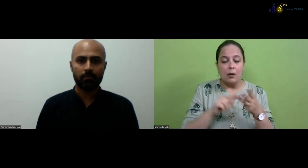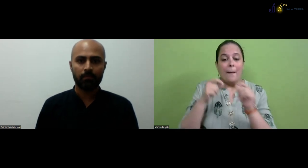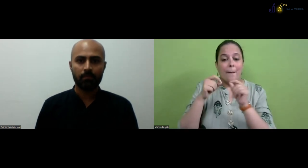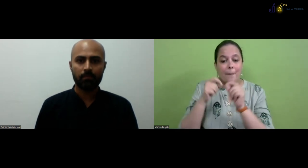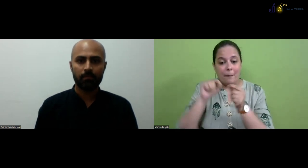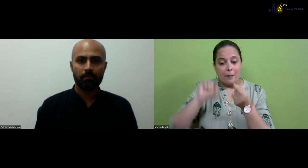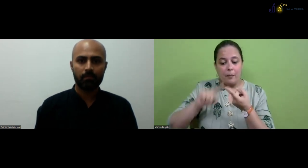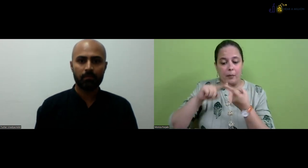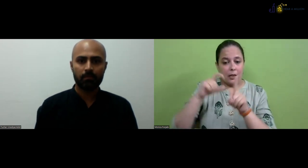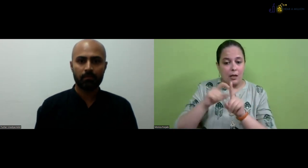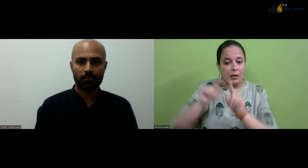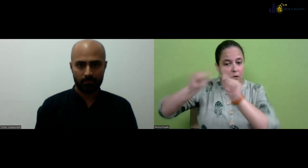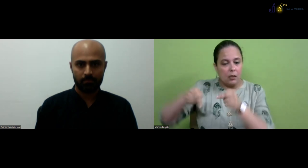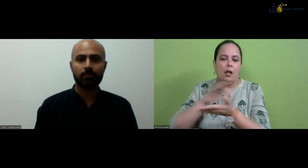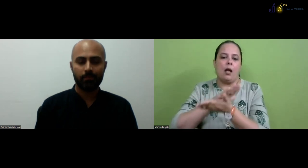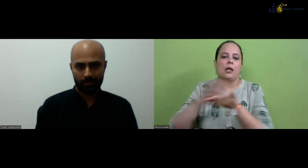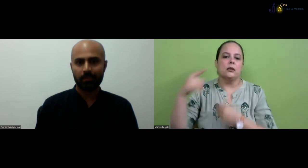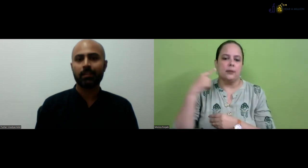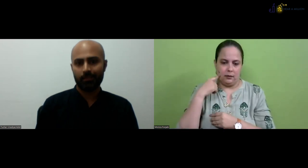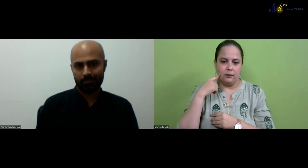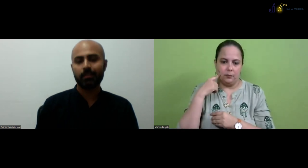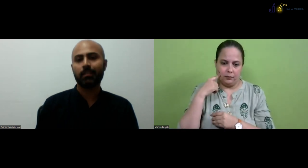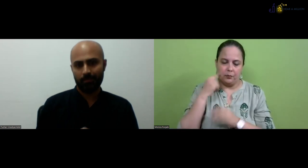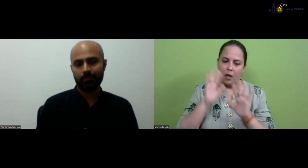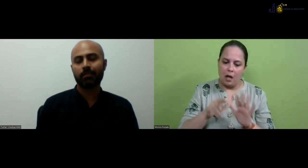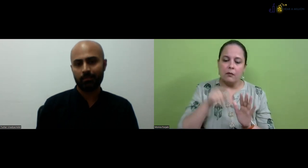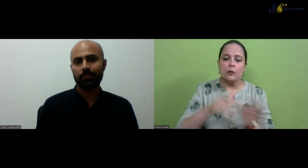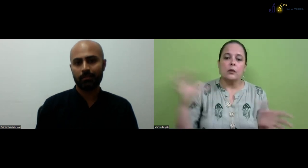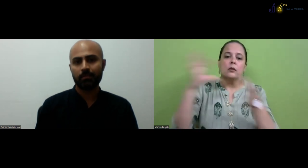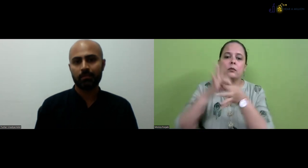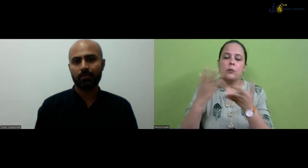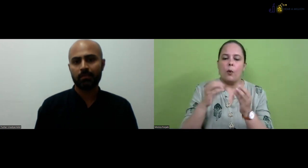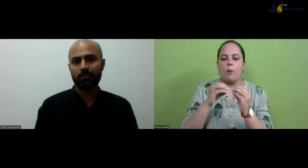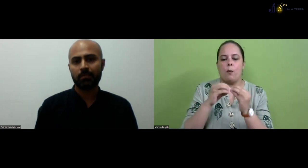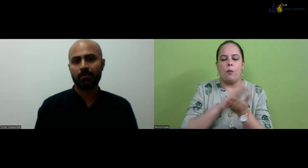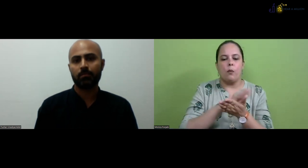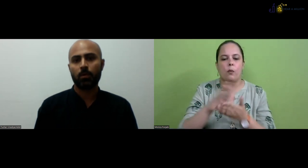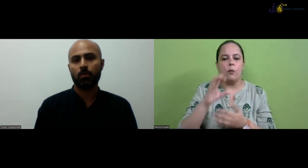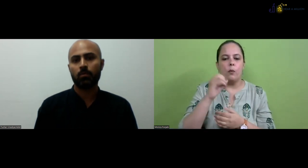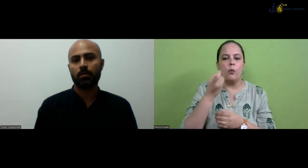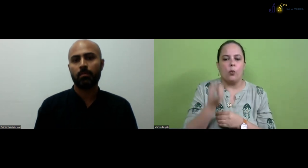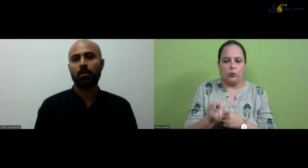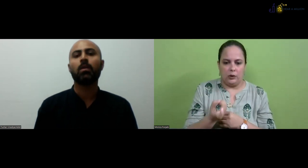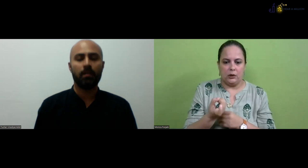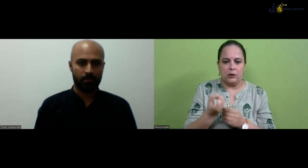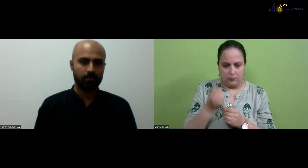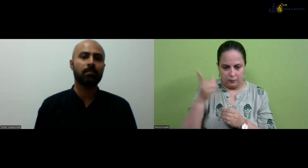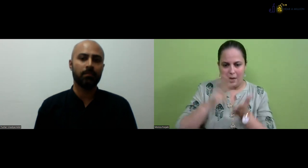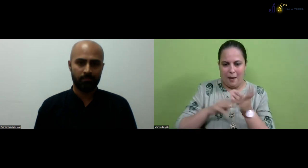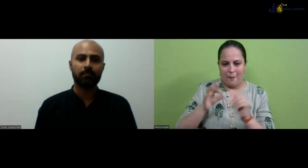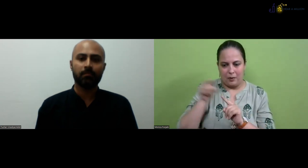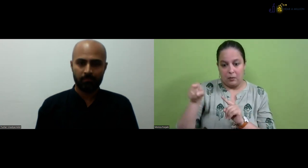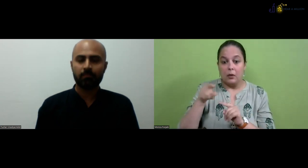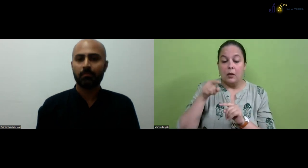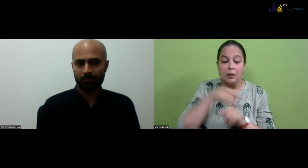Delhi. Third course, we have B.Ed, NHI. So that is affiliated with